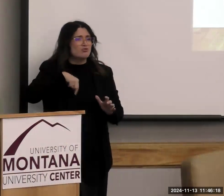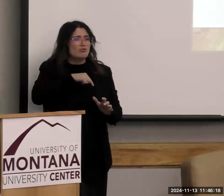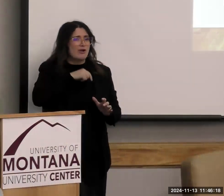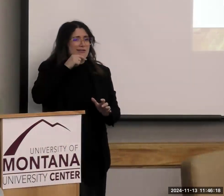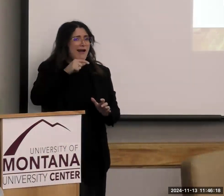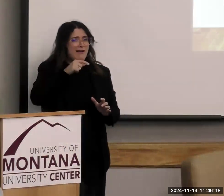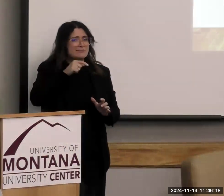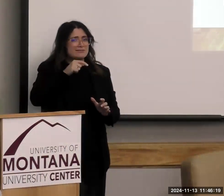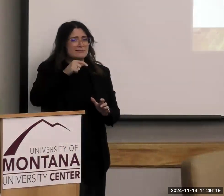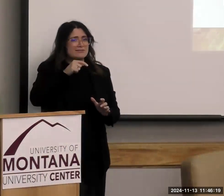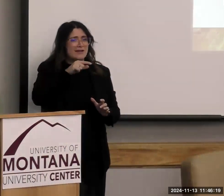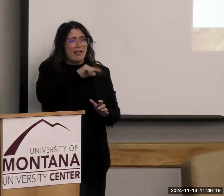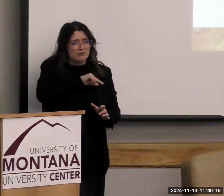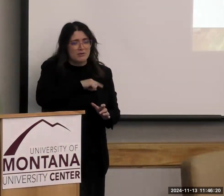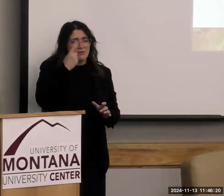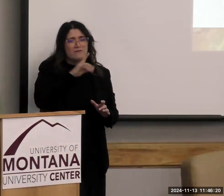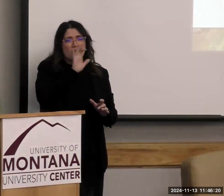food commodity program.